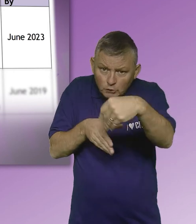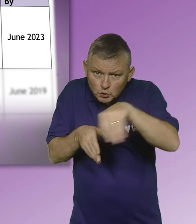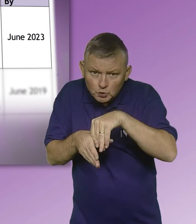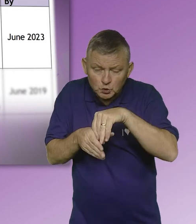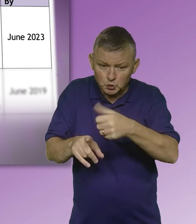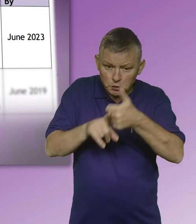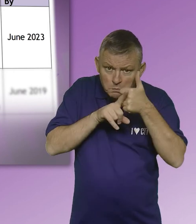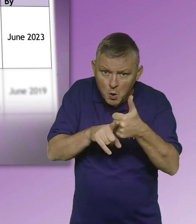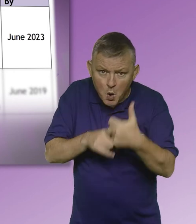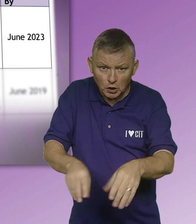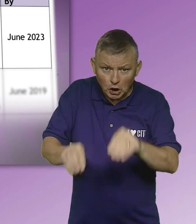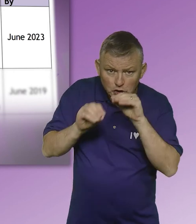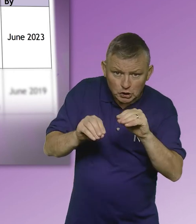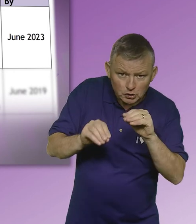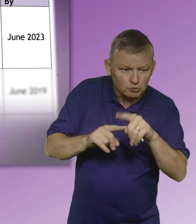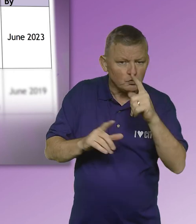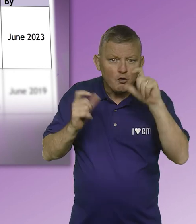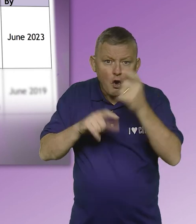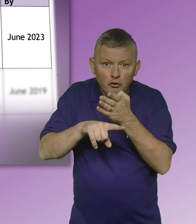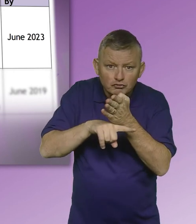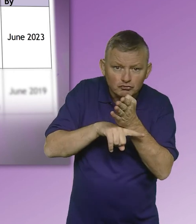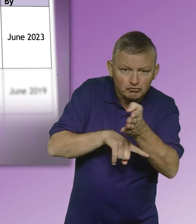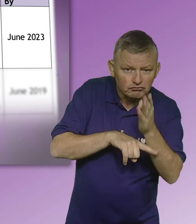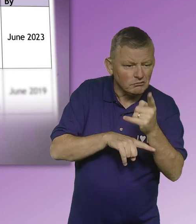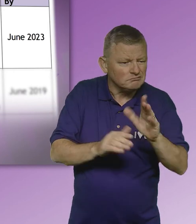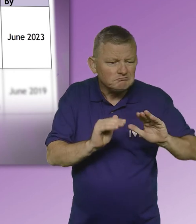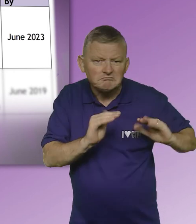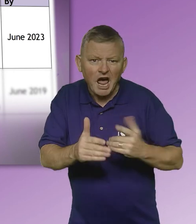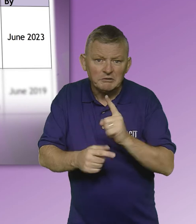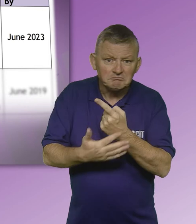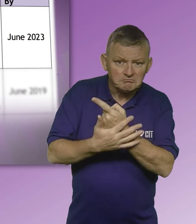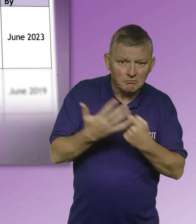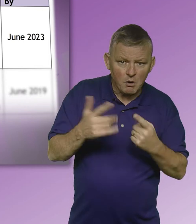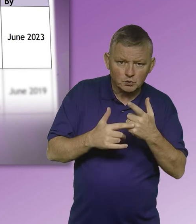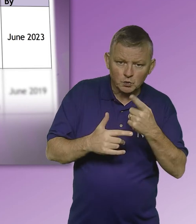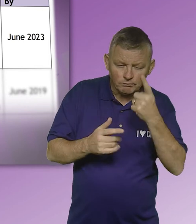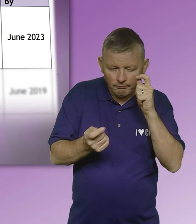teaching and the general college service delivery, further influencing our future BSL actions.